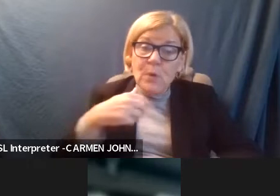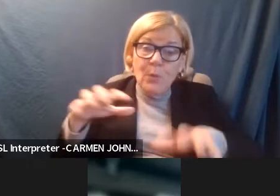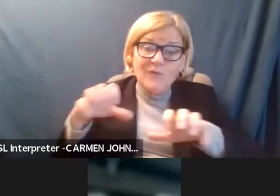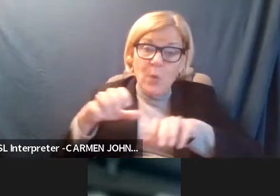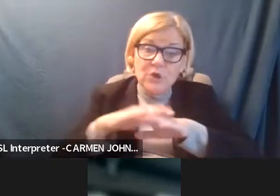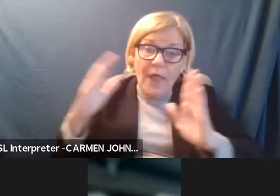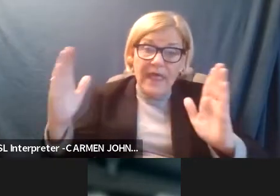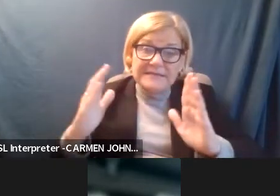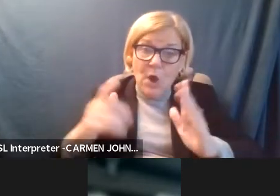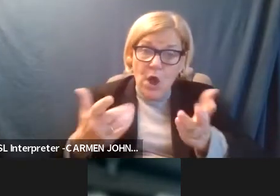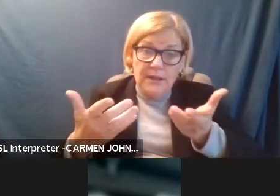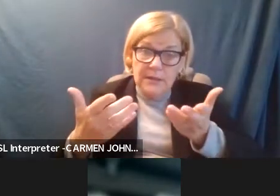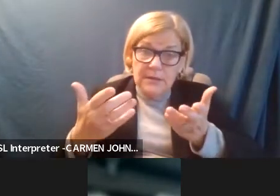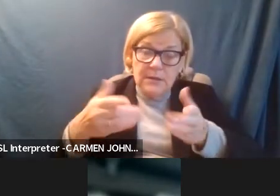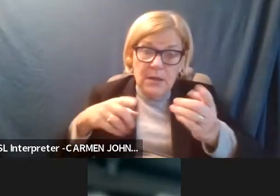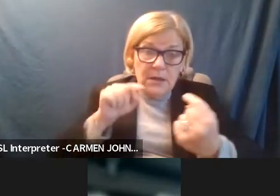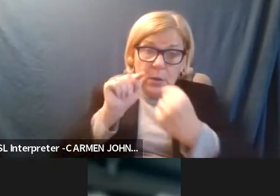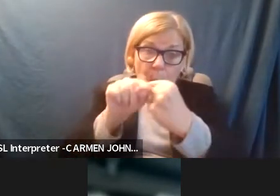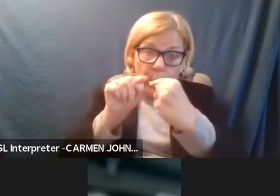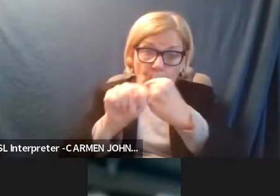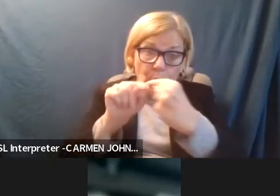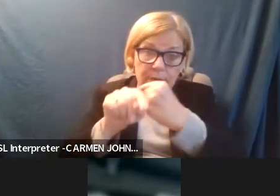small little corridor there.